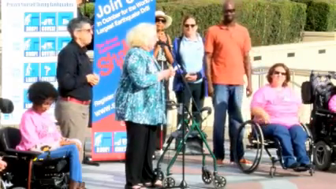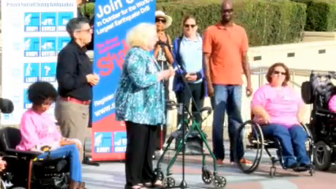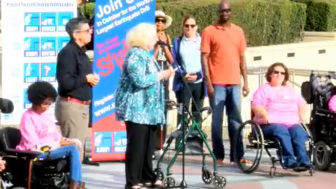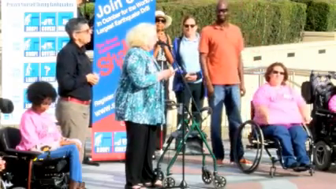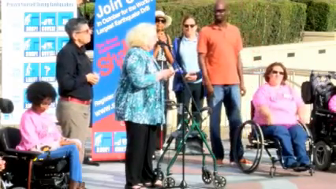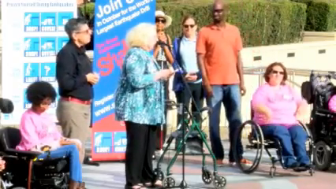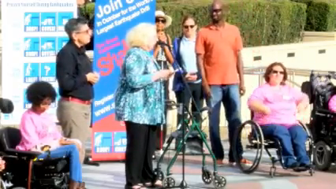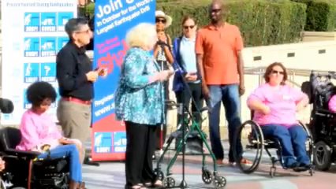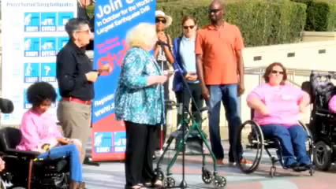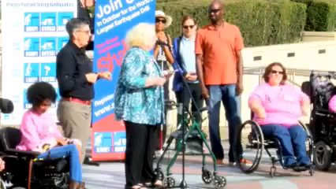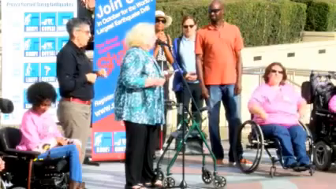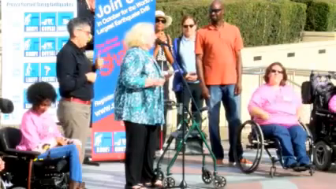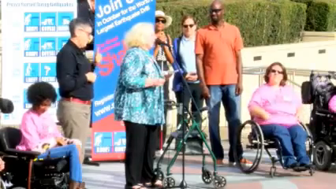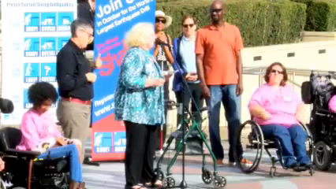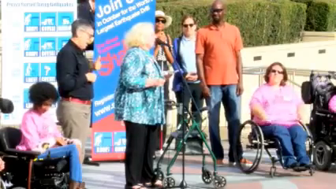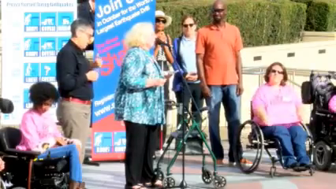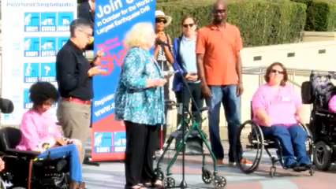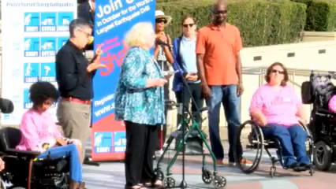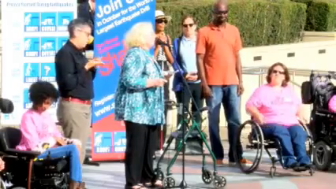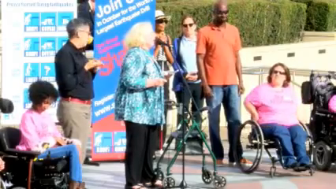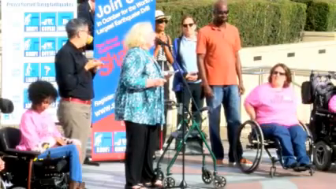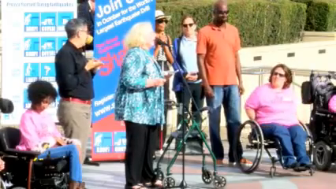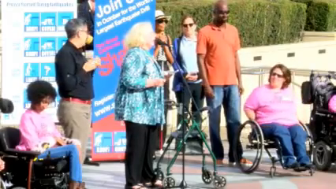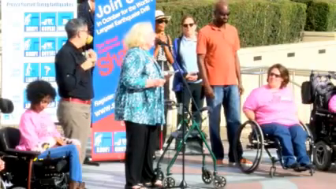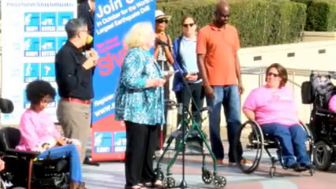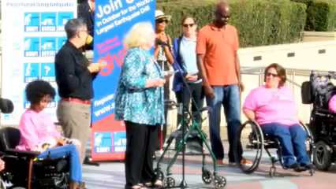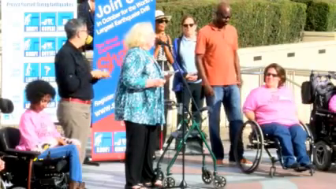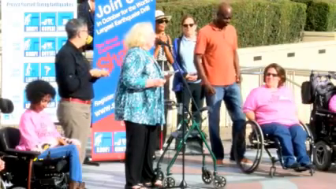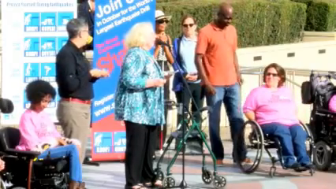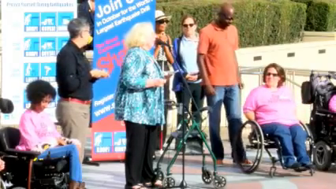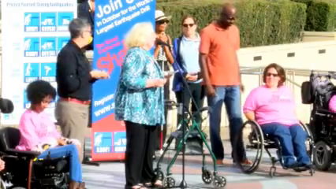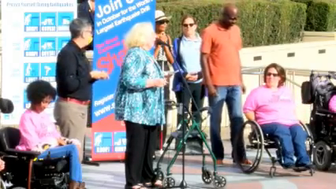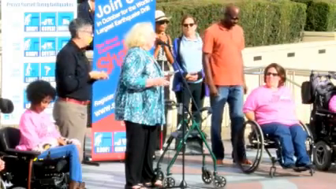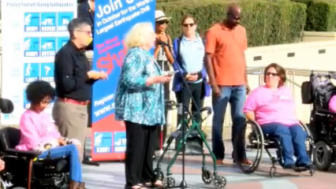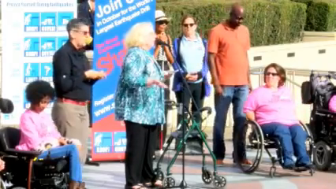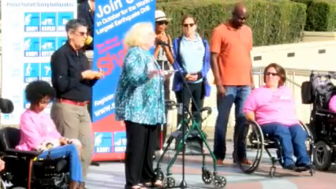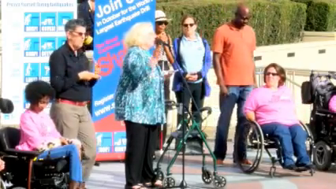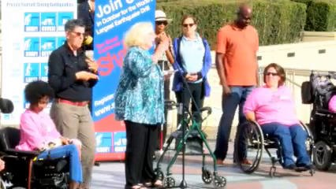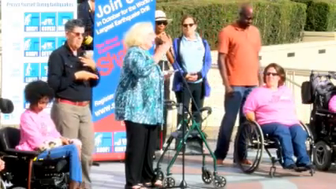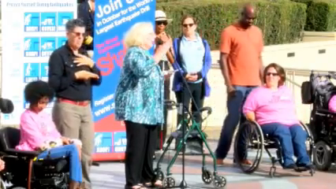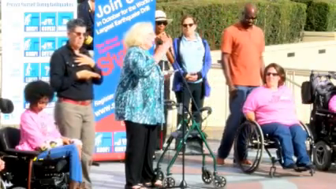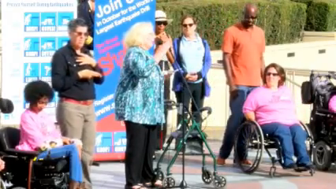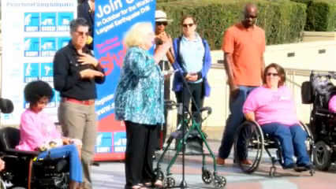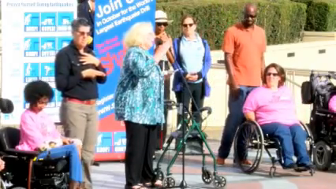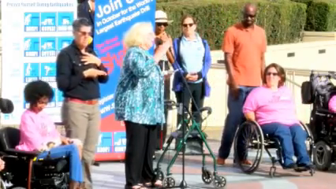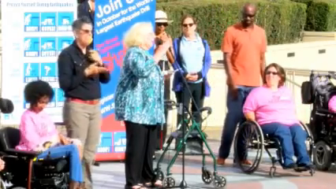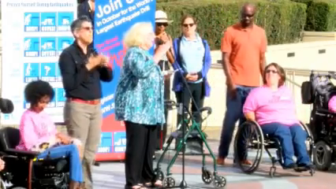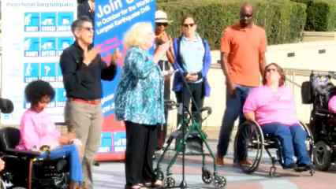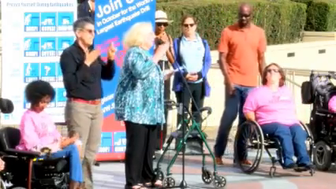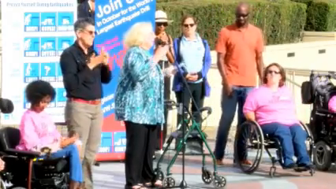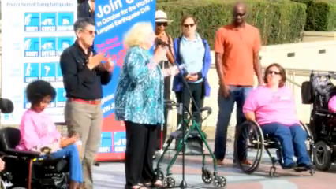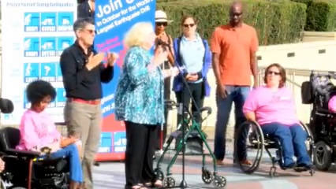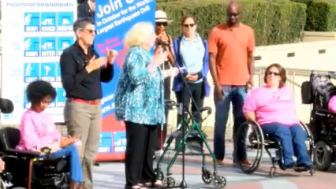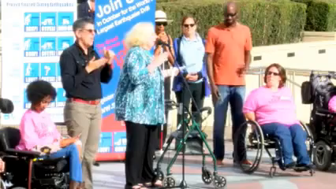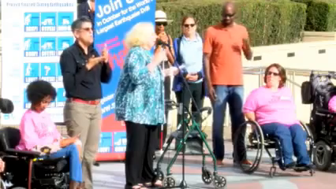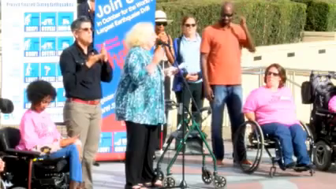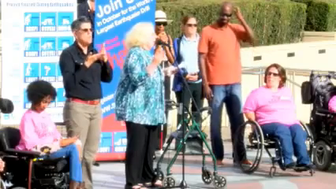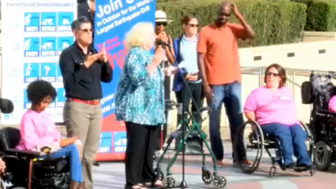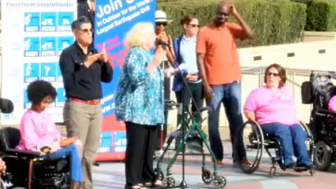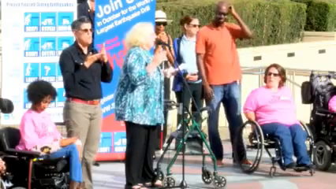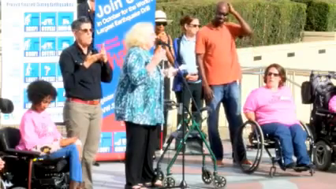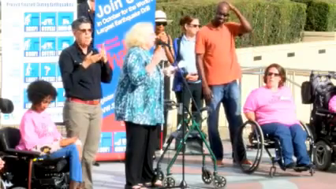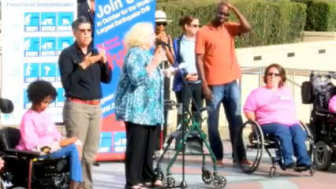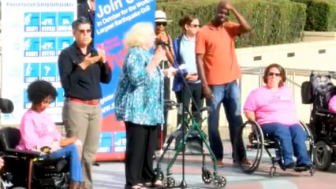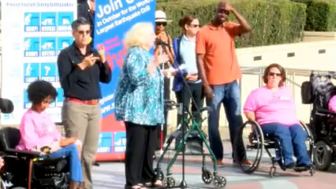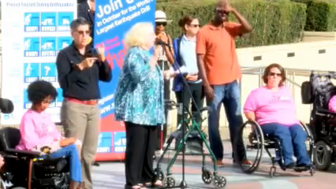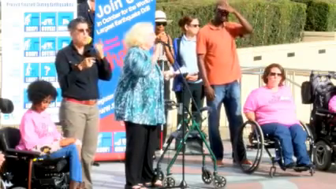there was another publication called Writing the ADA, Turning it Right, Right to